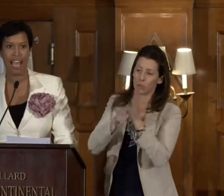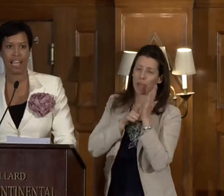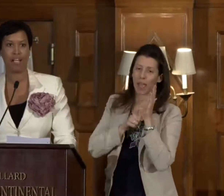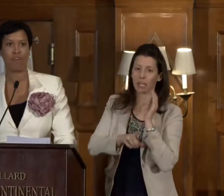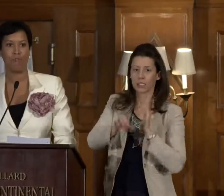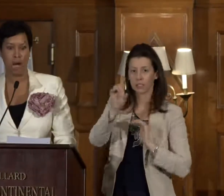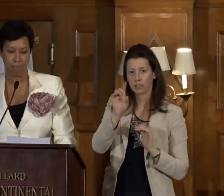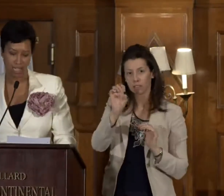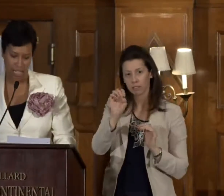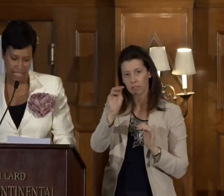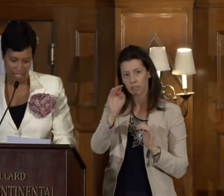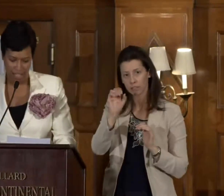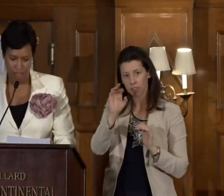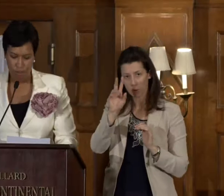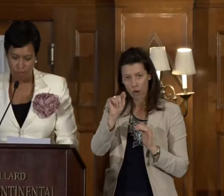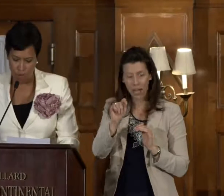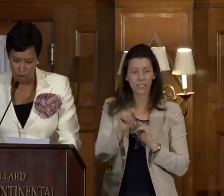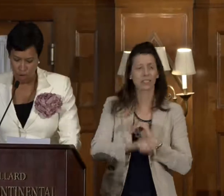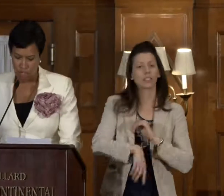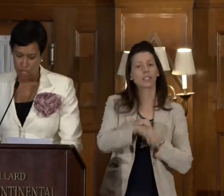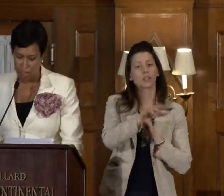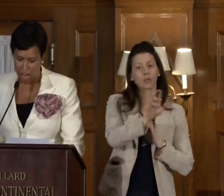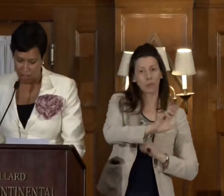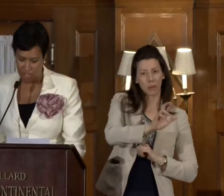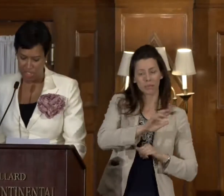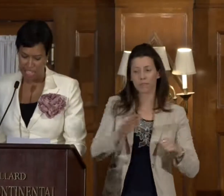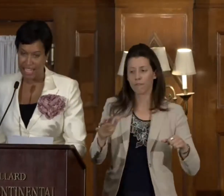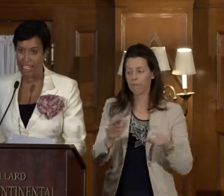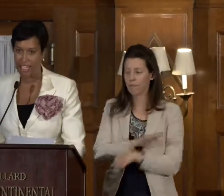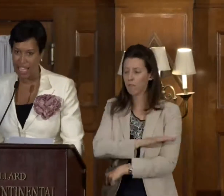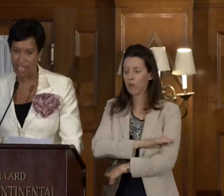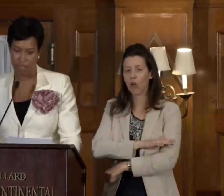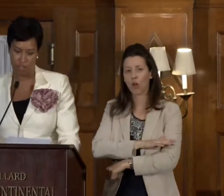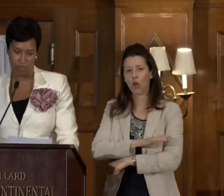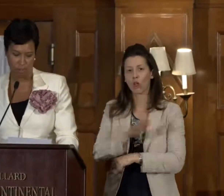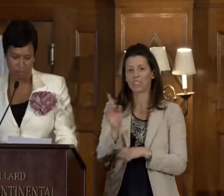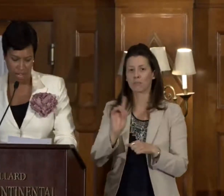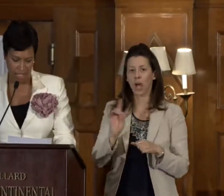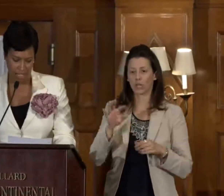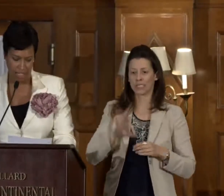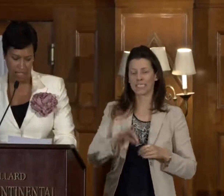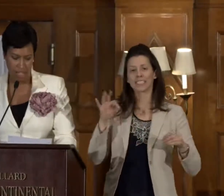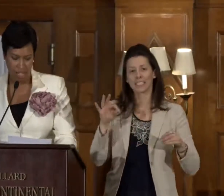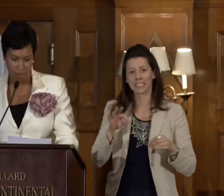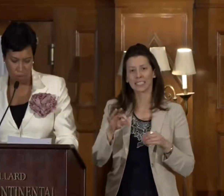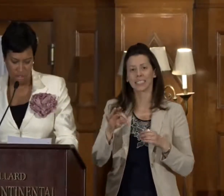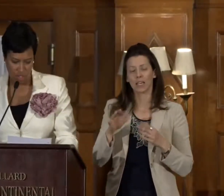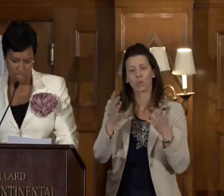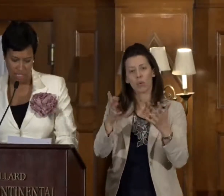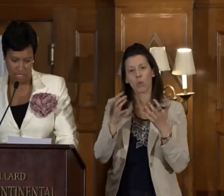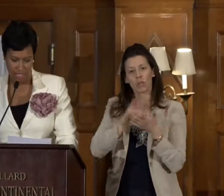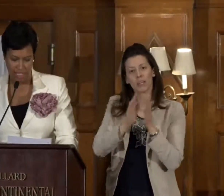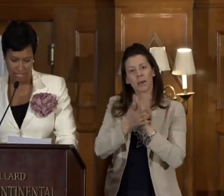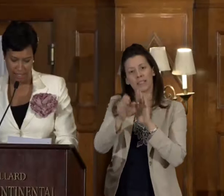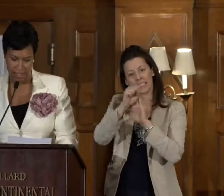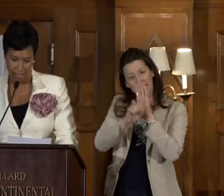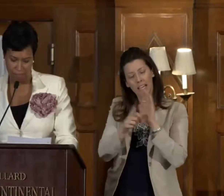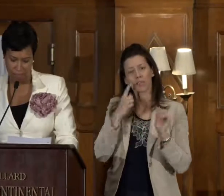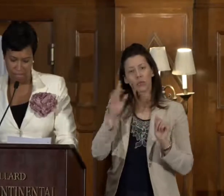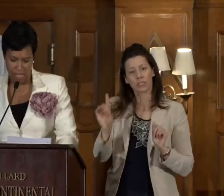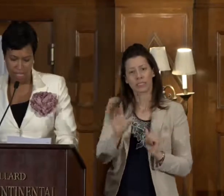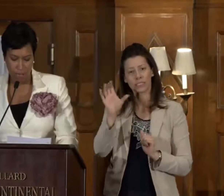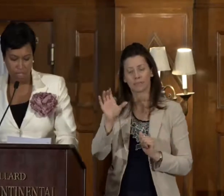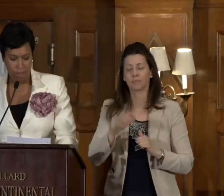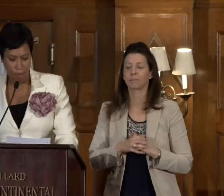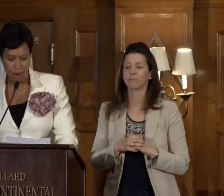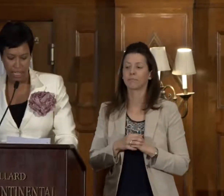and Republicans full democracy and statehood for the residents of Washington, D.C.